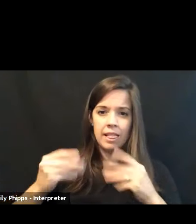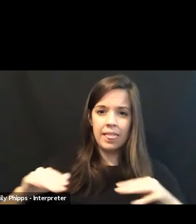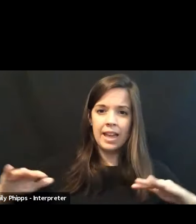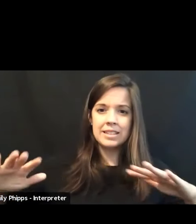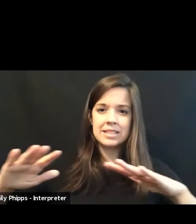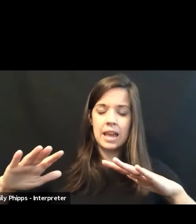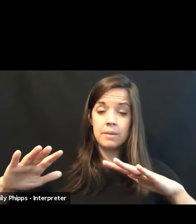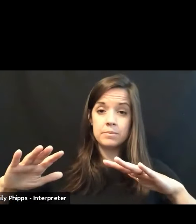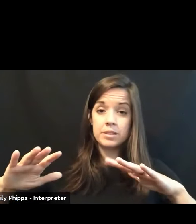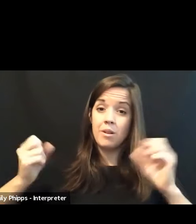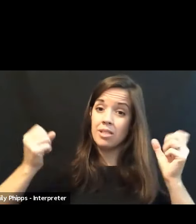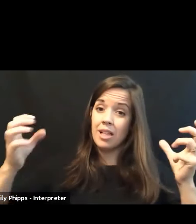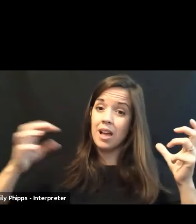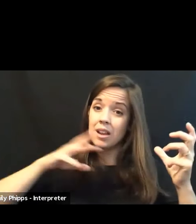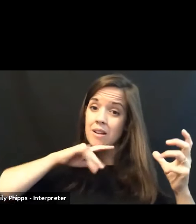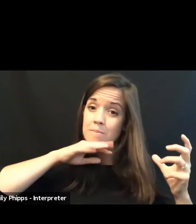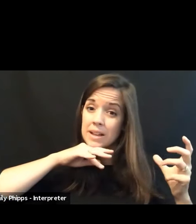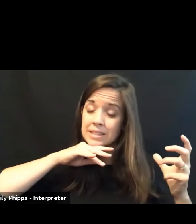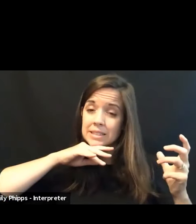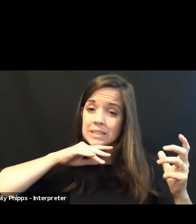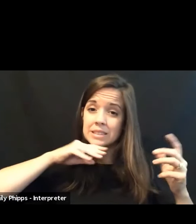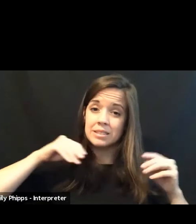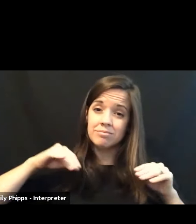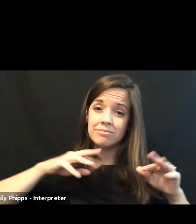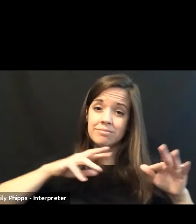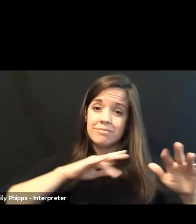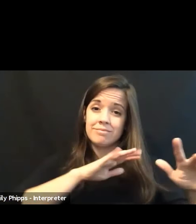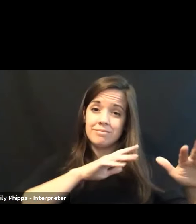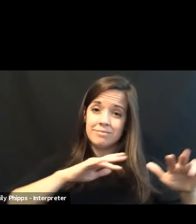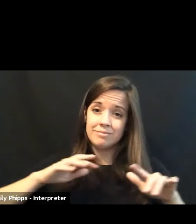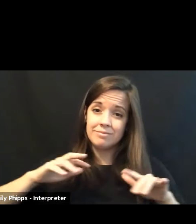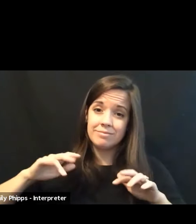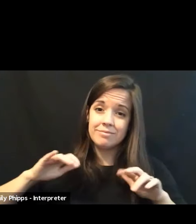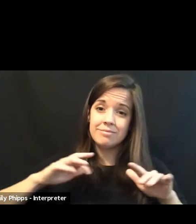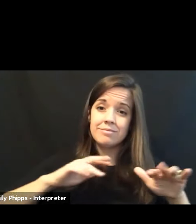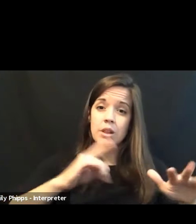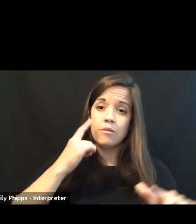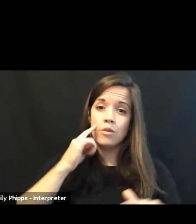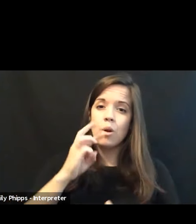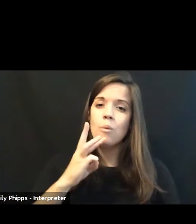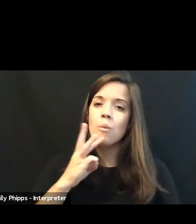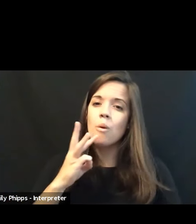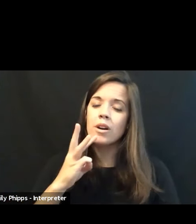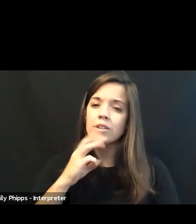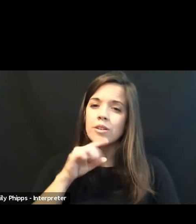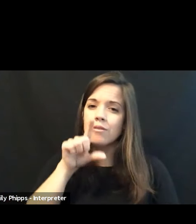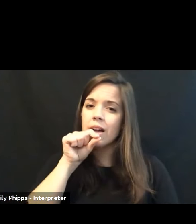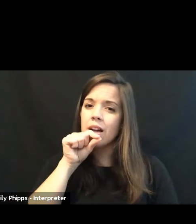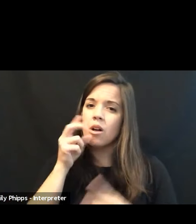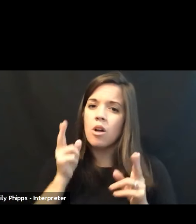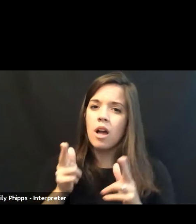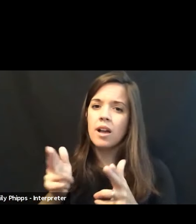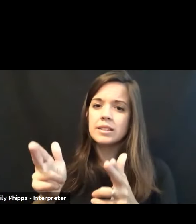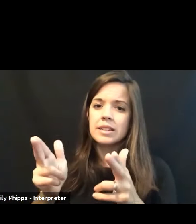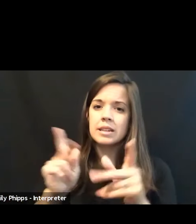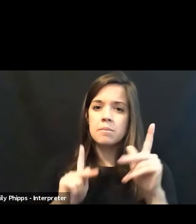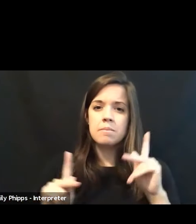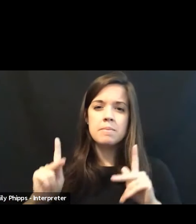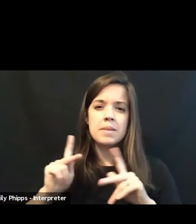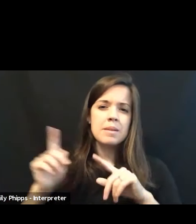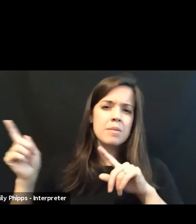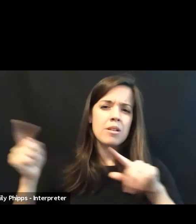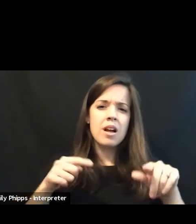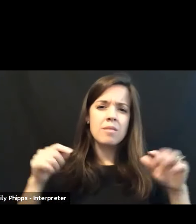a lot of money flows still into these areas, for example, for waterfowl hunting. People come from